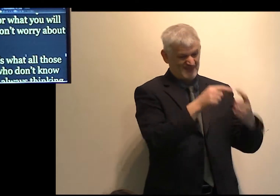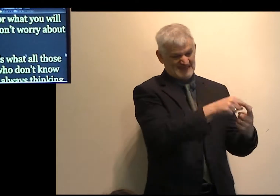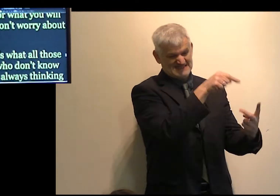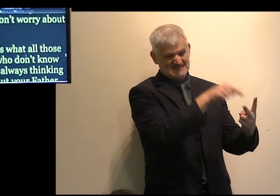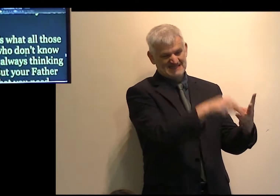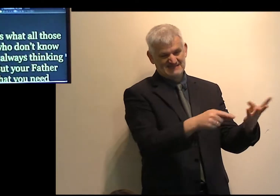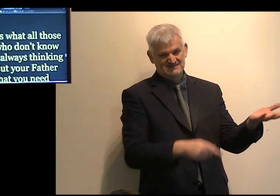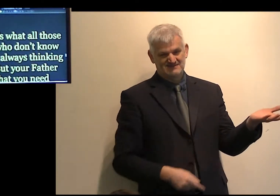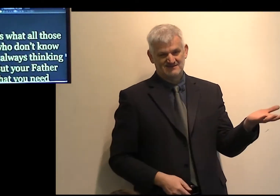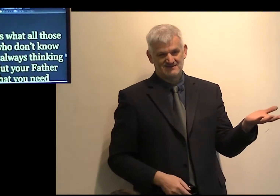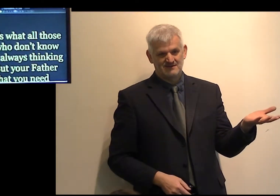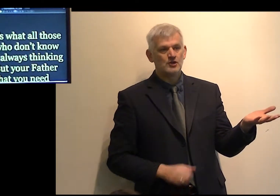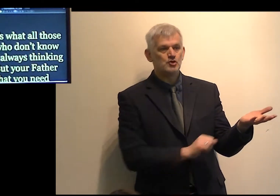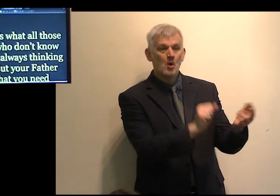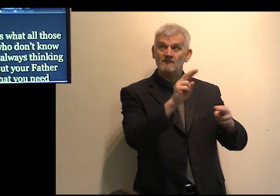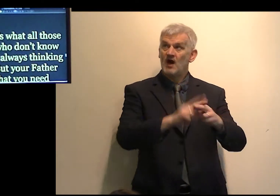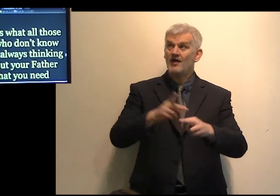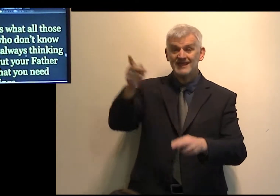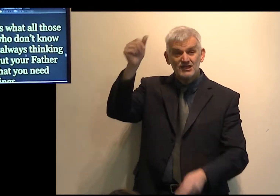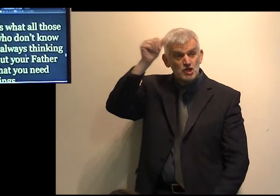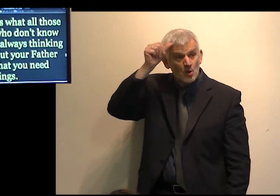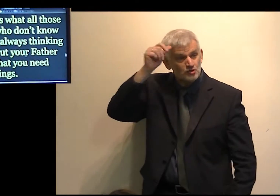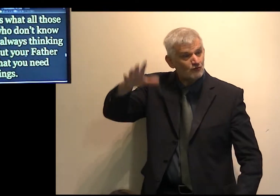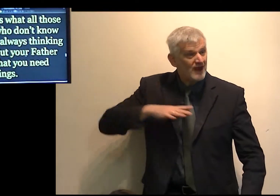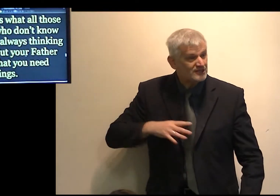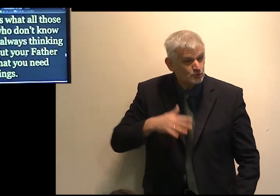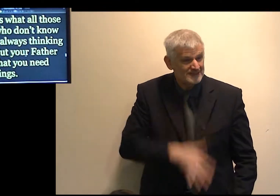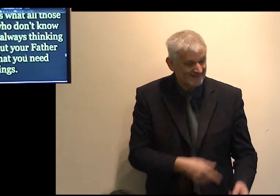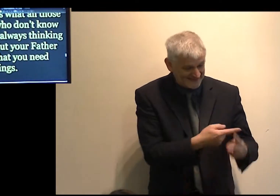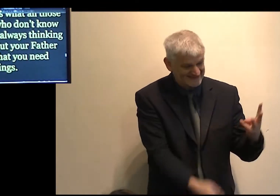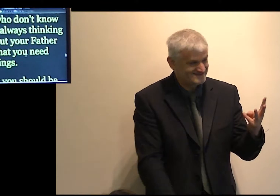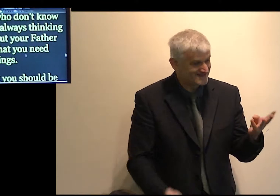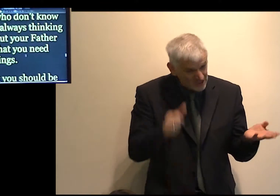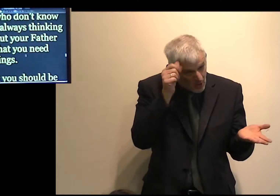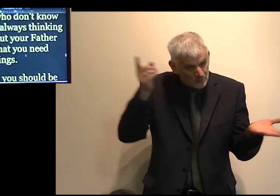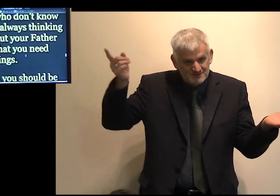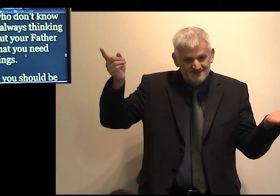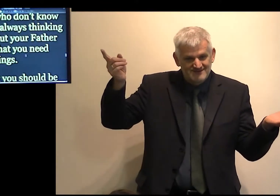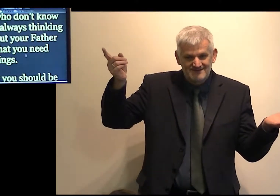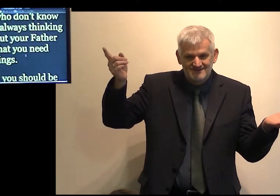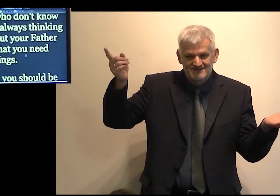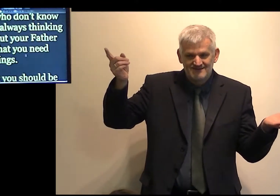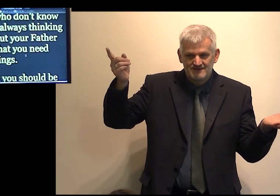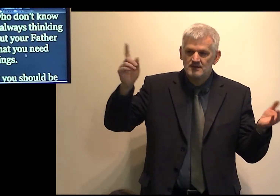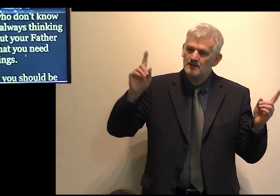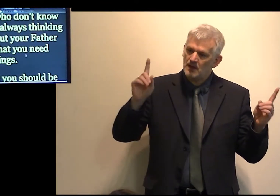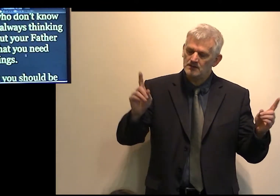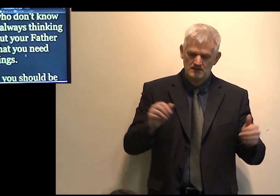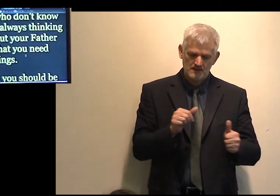and your Father knoweth that ye have need of these things. but rather seek